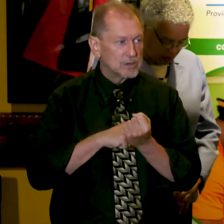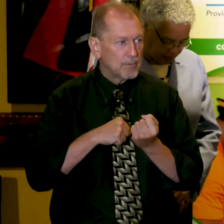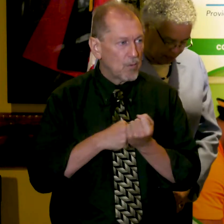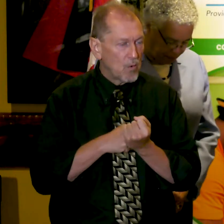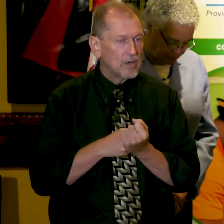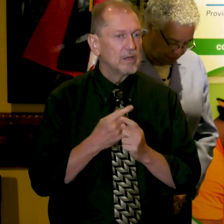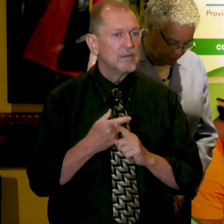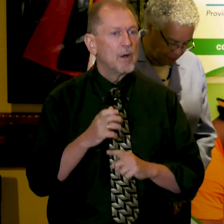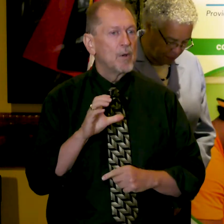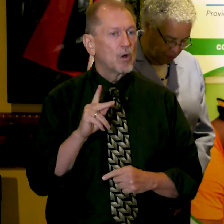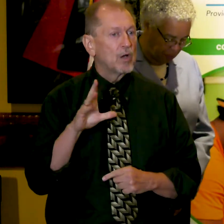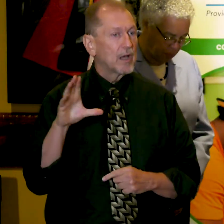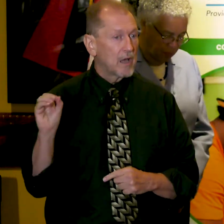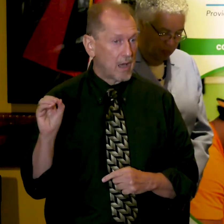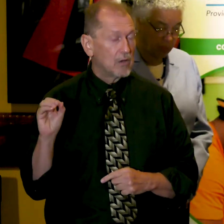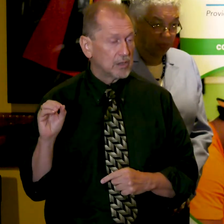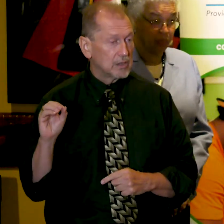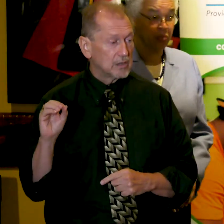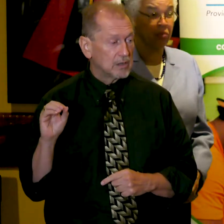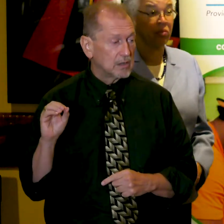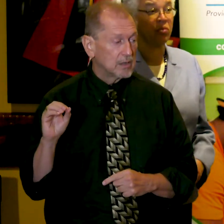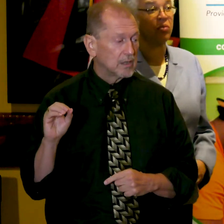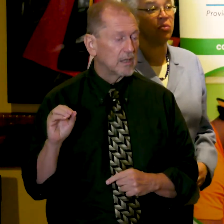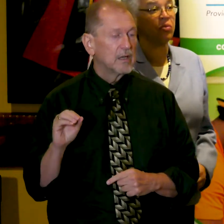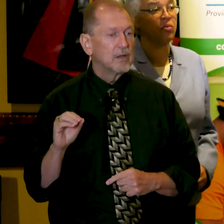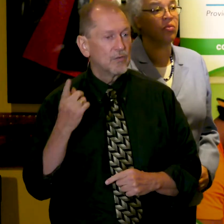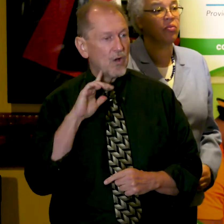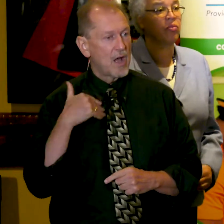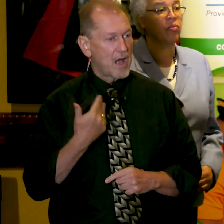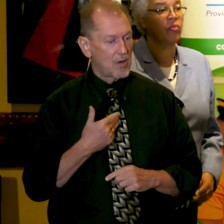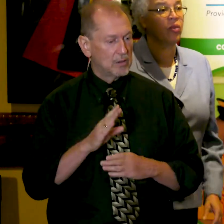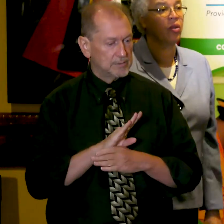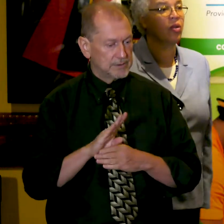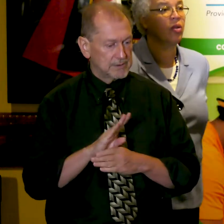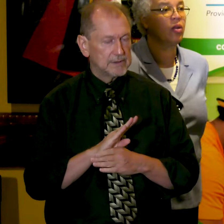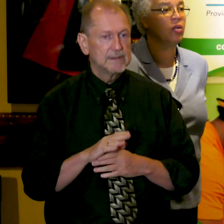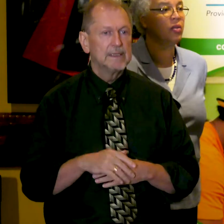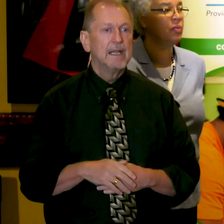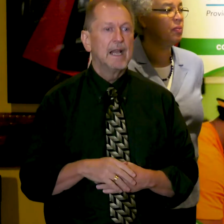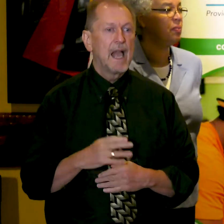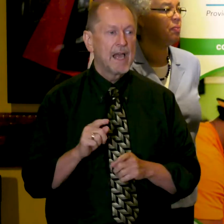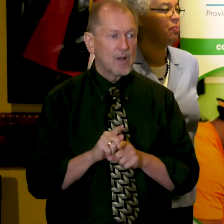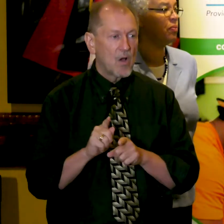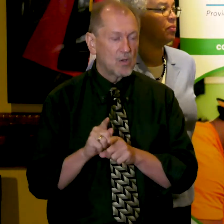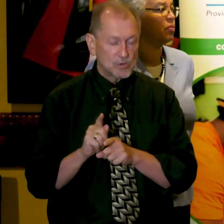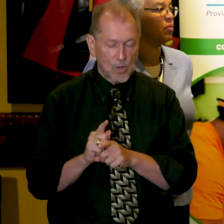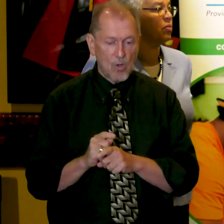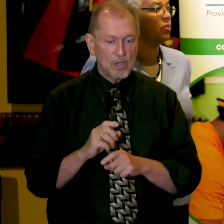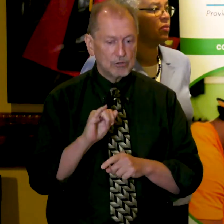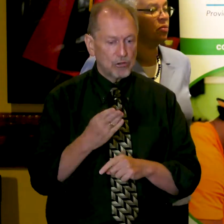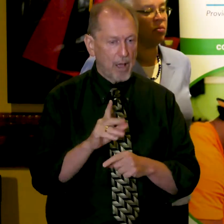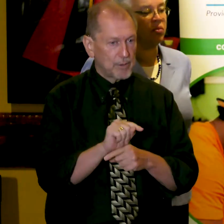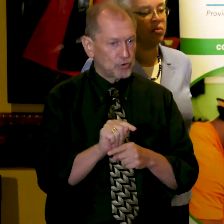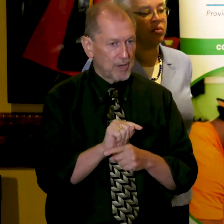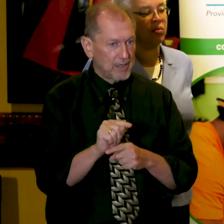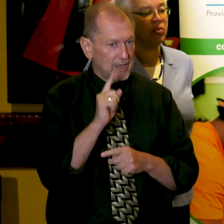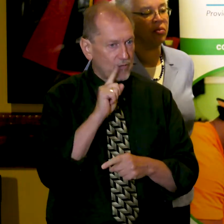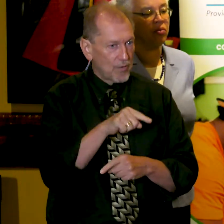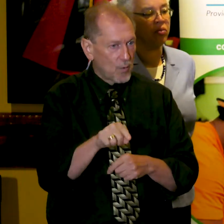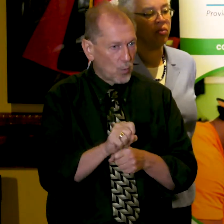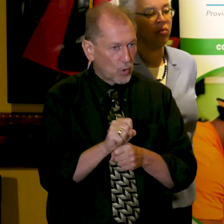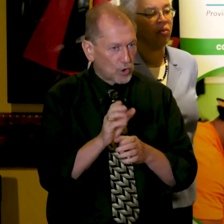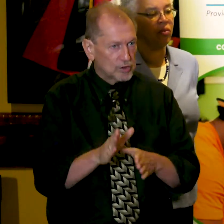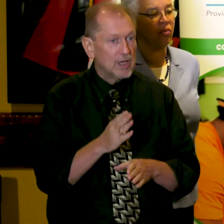County and we were able to get job training for the employees and more marketing